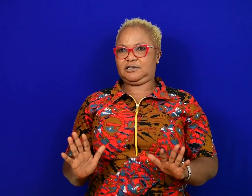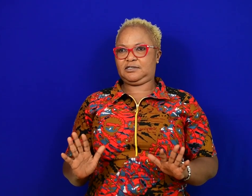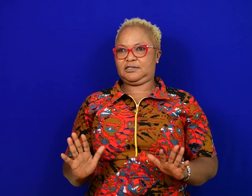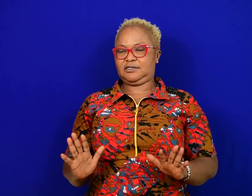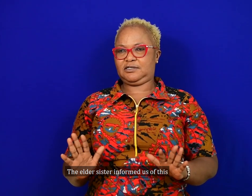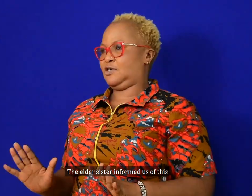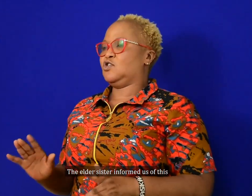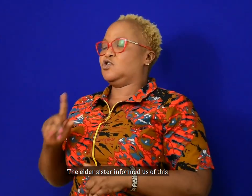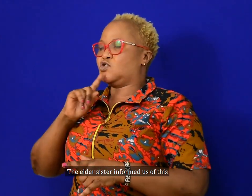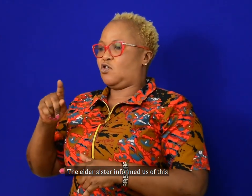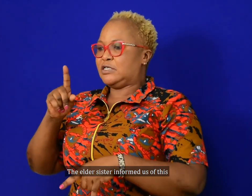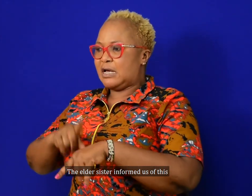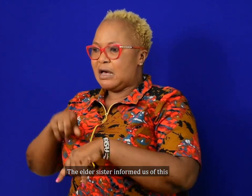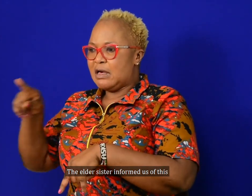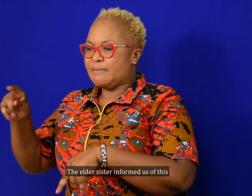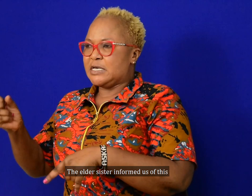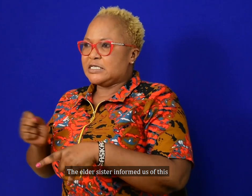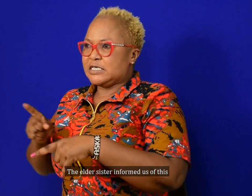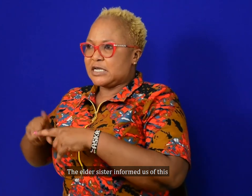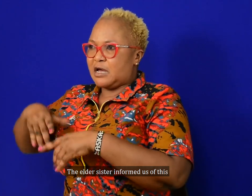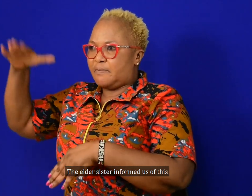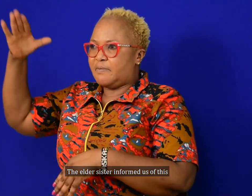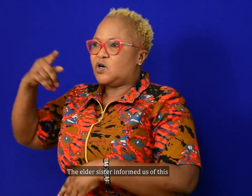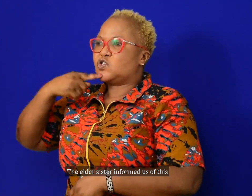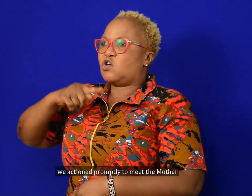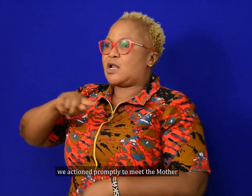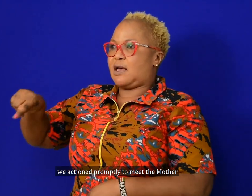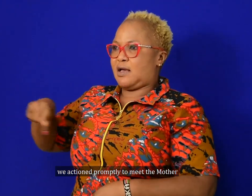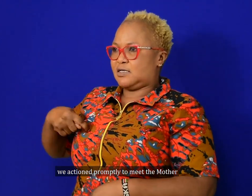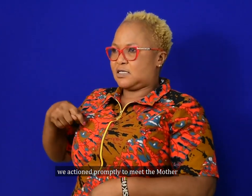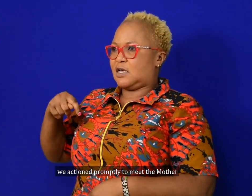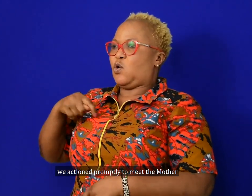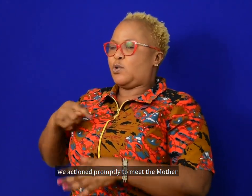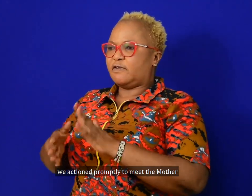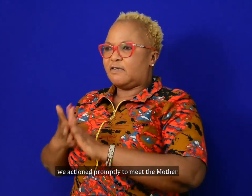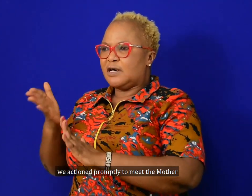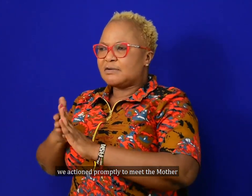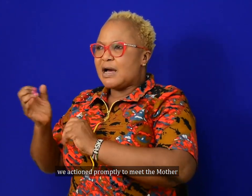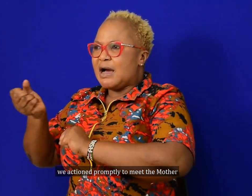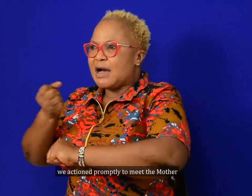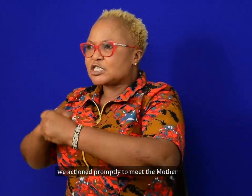So the elder sister informed us of this and we actioned promptly to meet the mother.